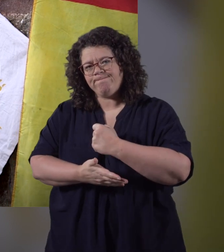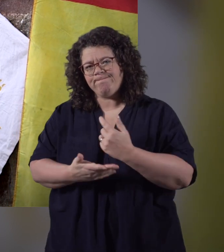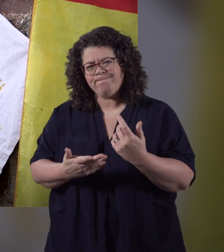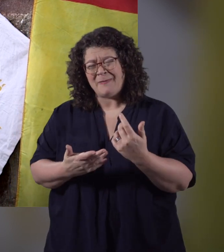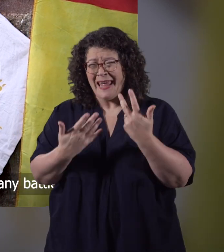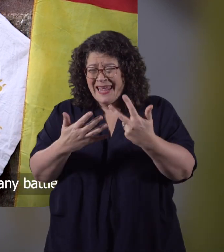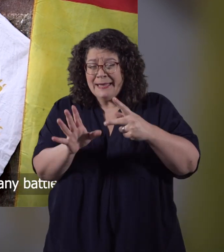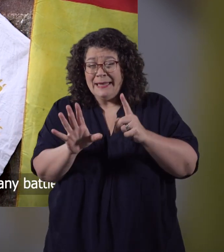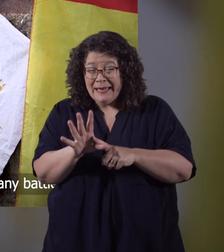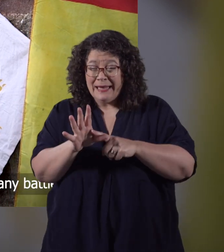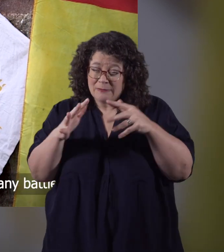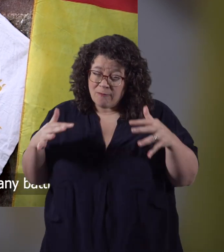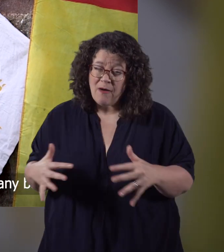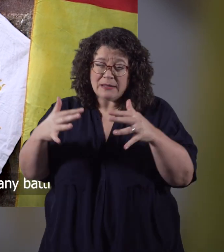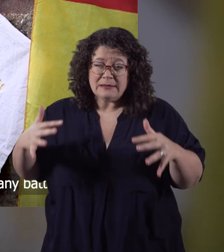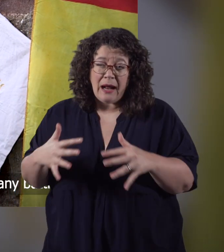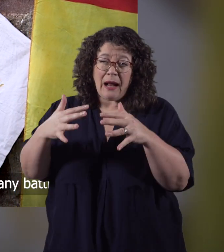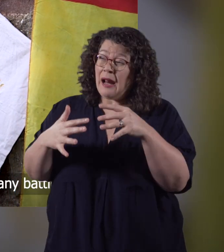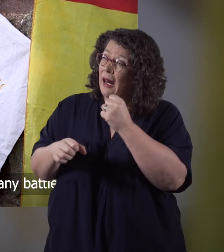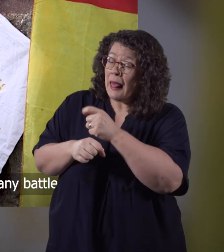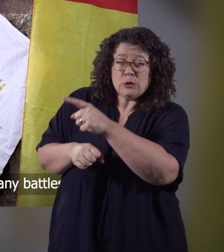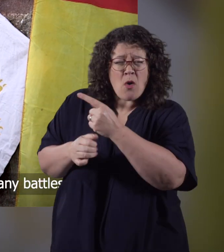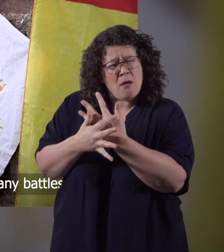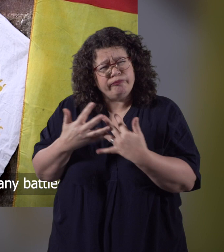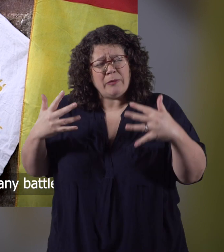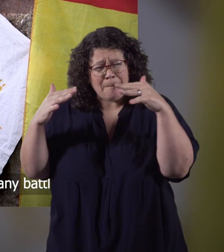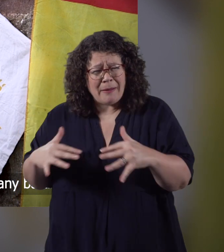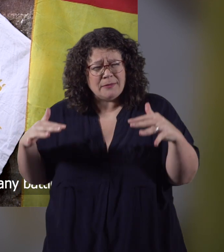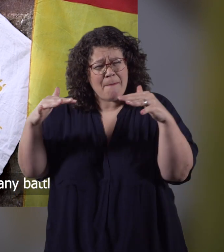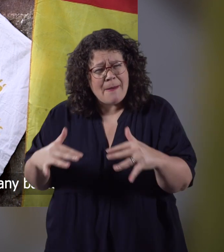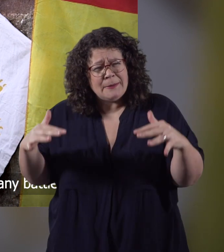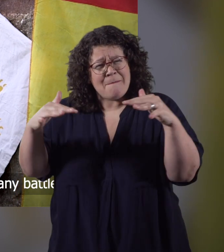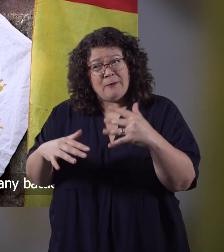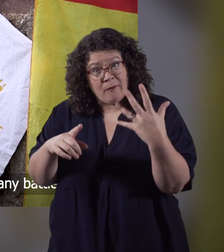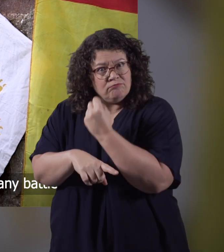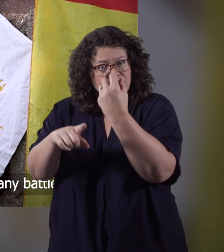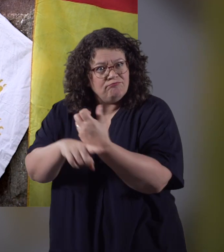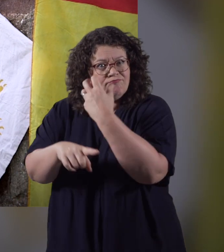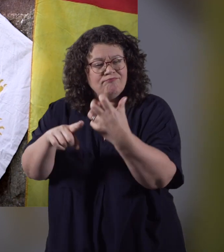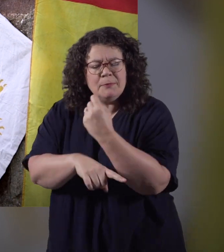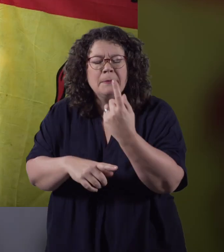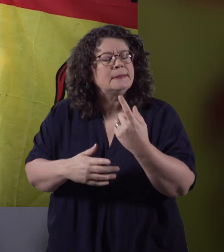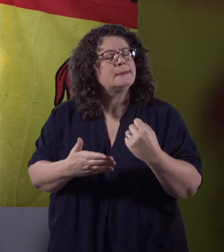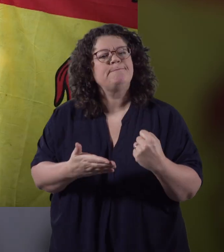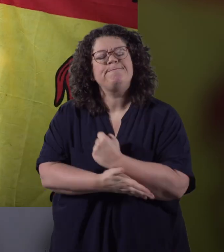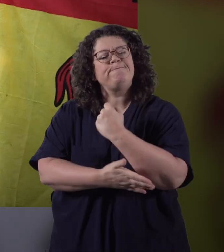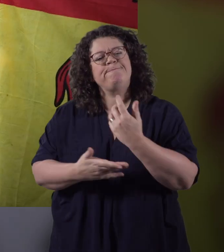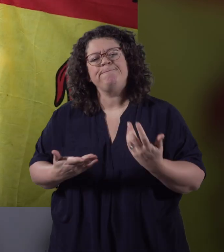despite eight years of raging war and victory for Glyndwr in many battles, it was not to be.